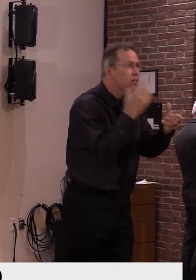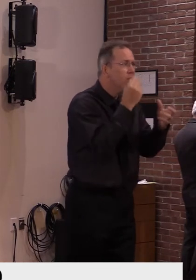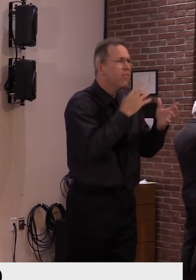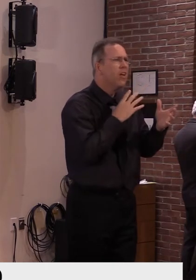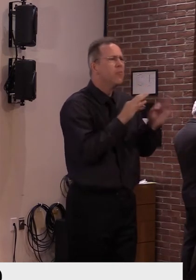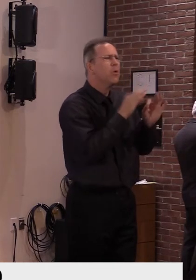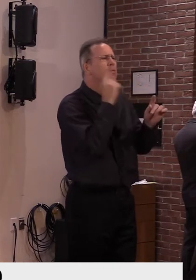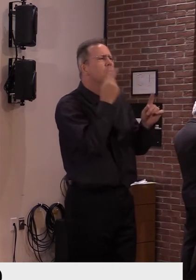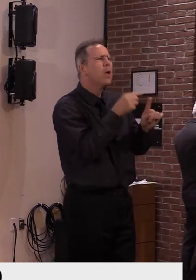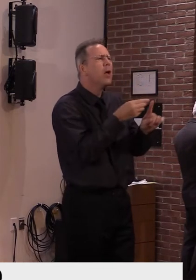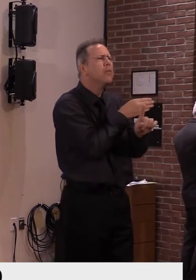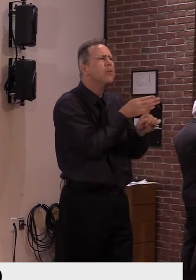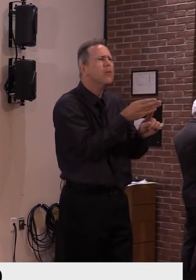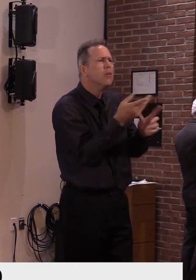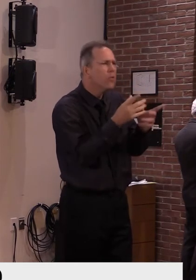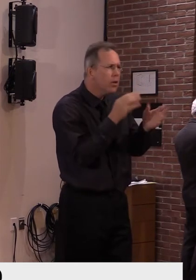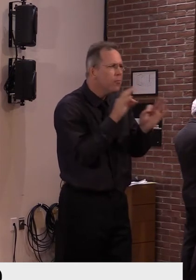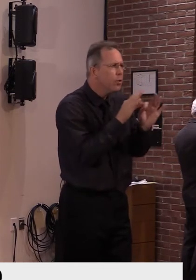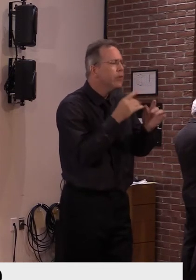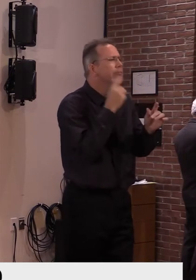problem was, uh, was started.